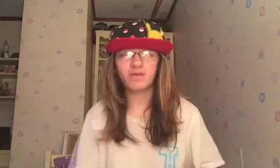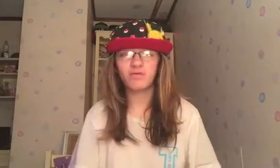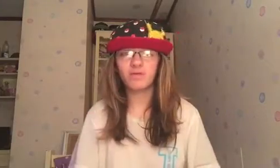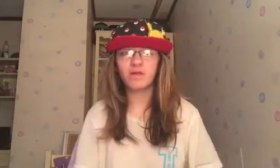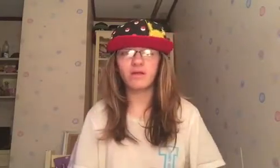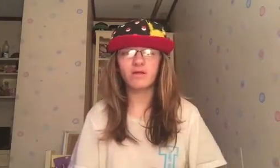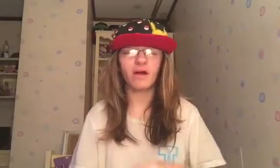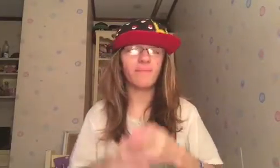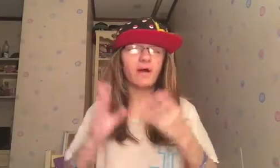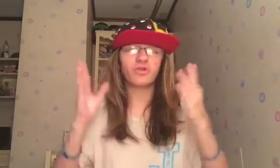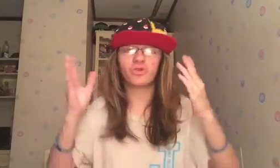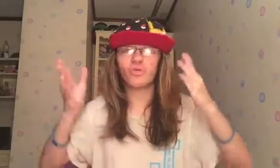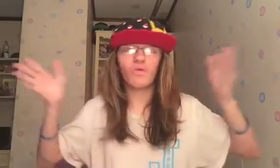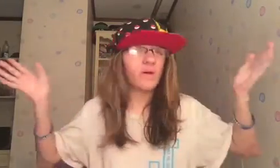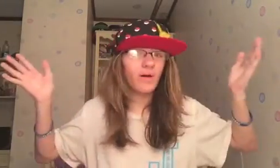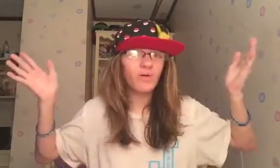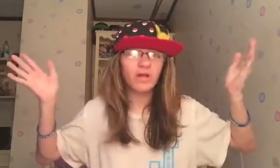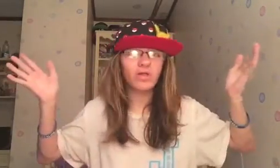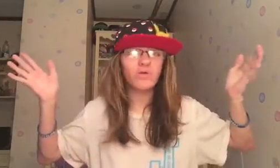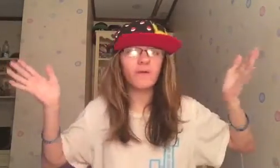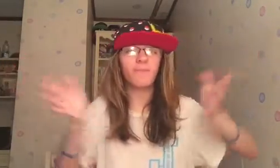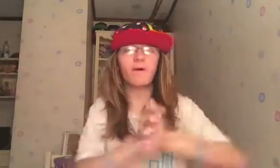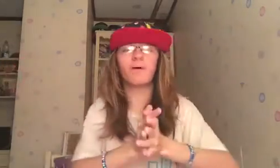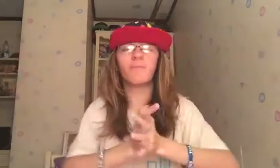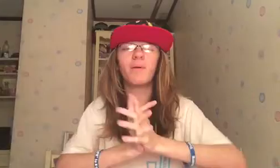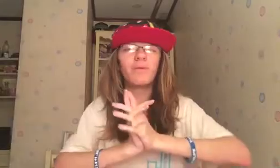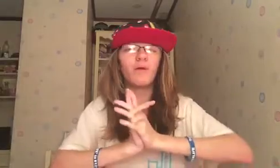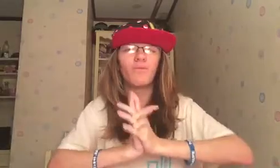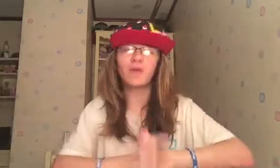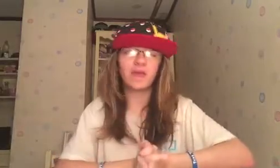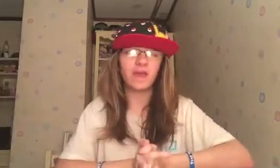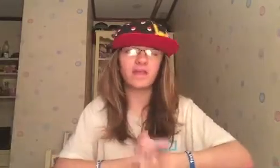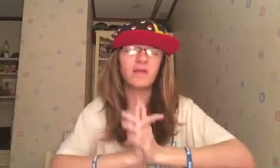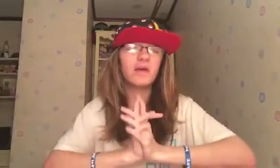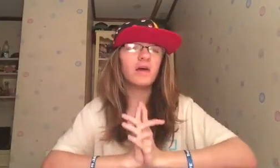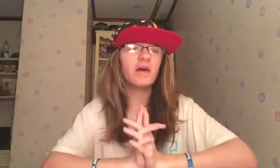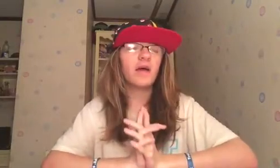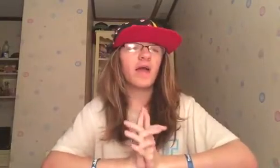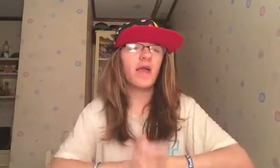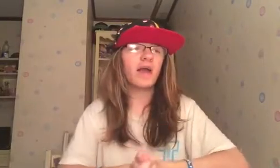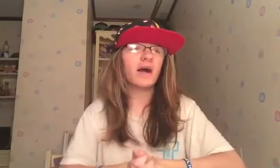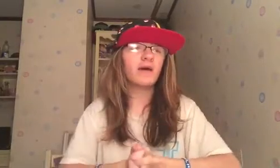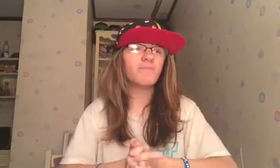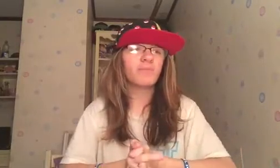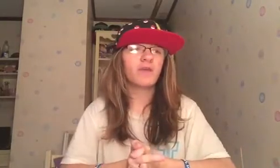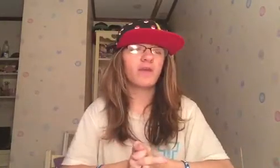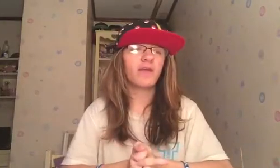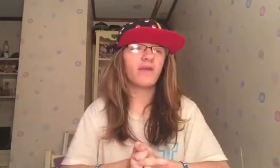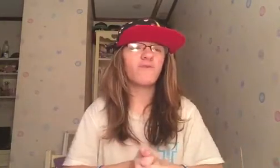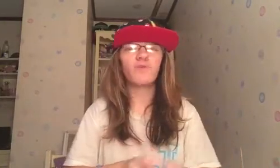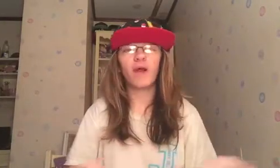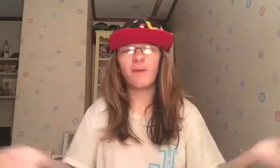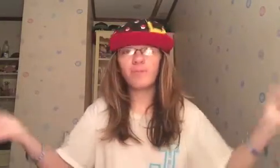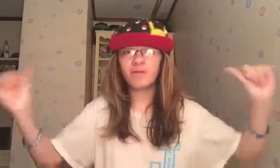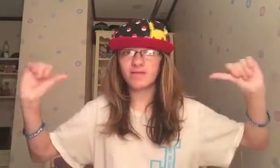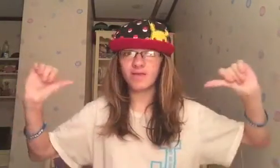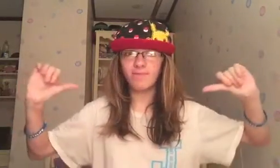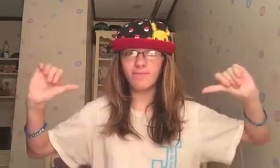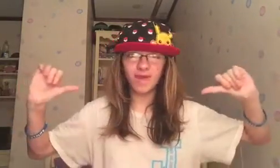soon here. I'm not sure when I'll get to it. But, probably a weekend. And, if you happen to see me